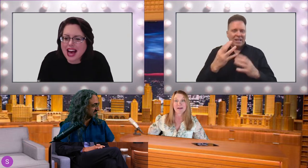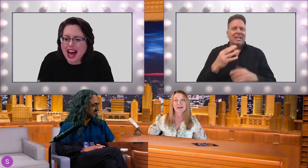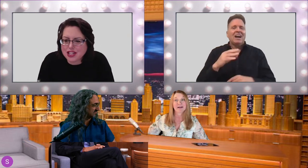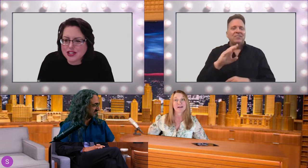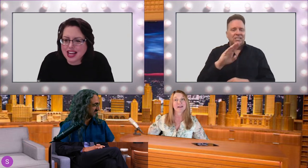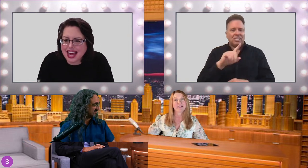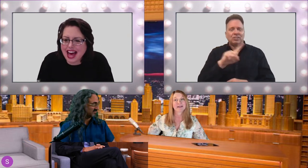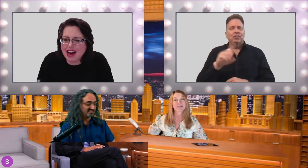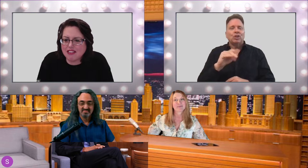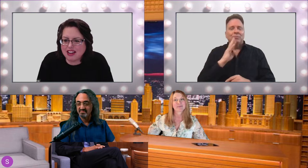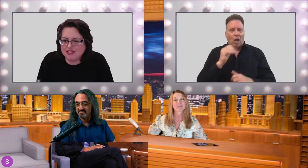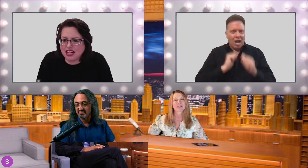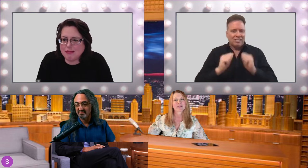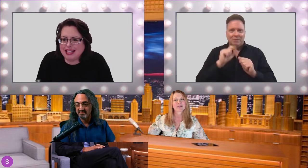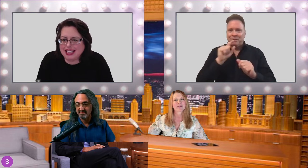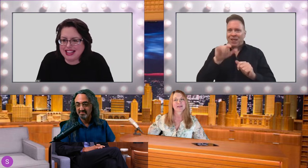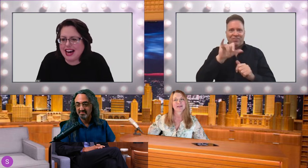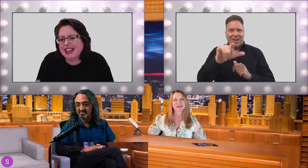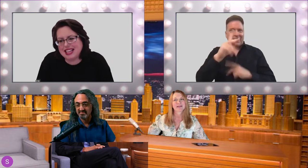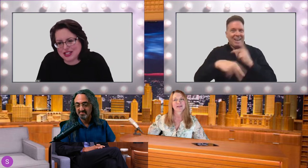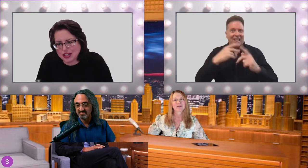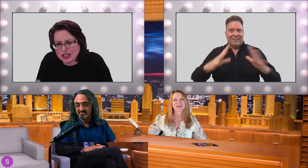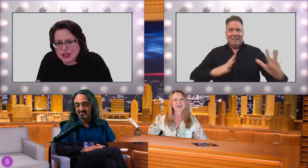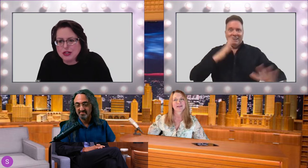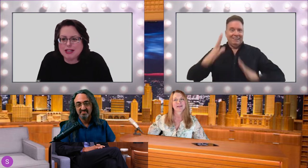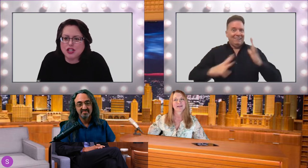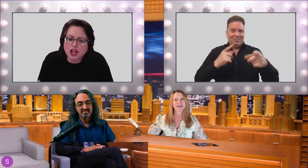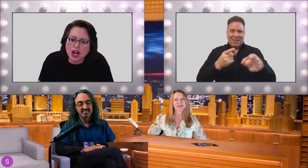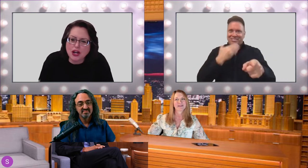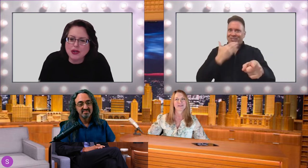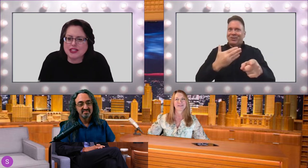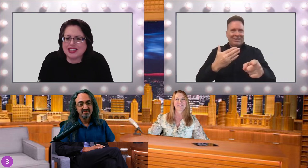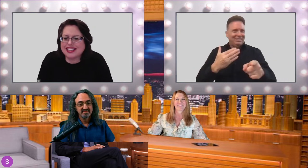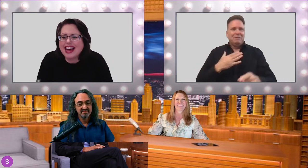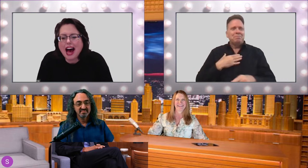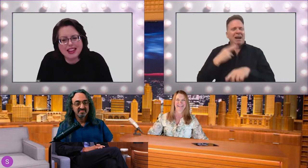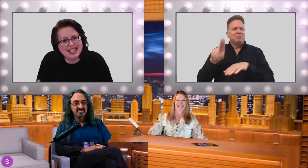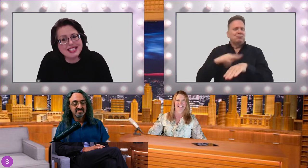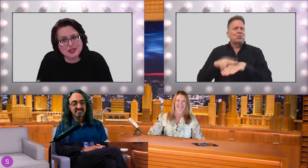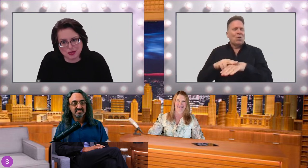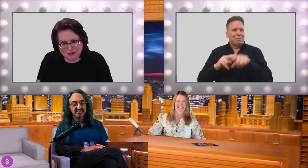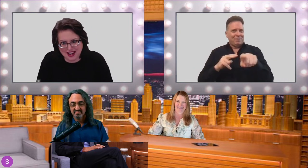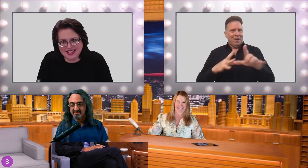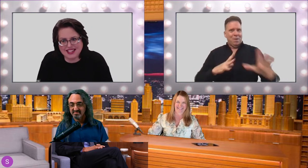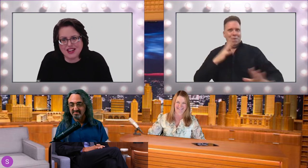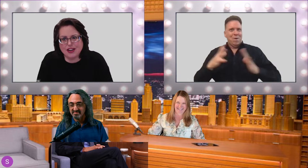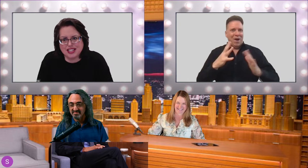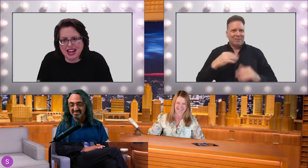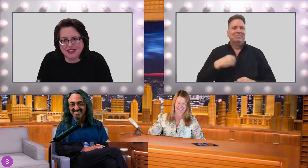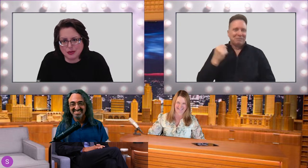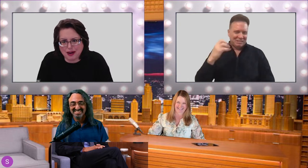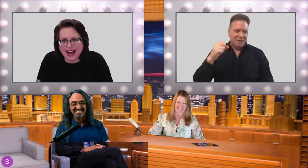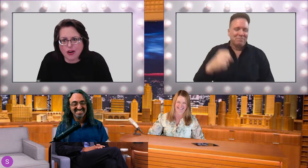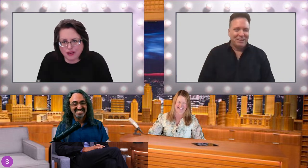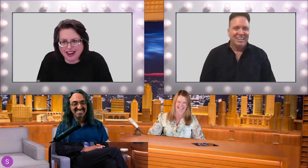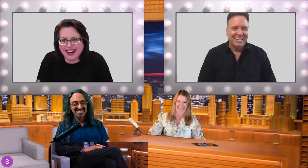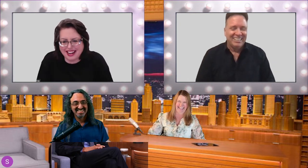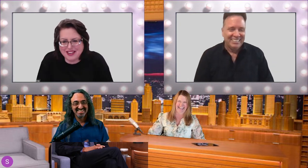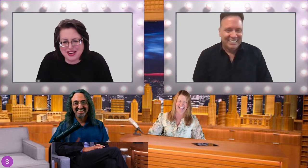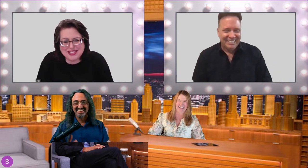Actually, I have. I've done many things on Zoom and shows. And, this is real fancy though, David. Wow. We've